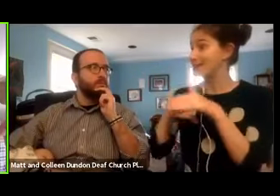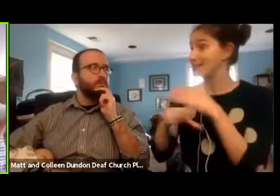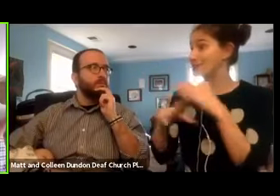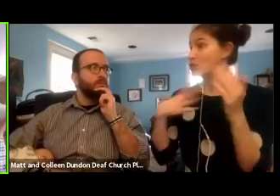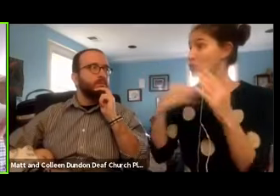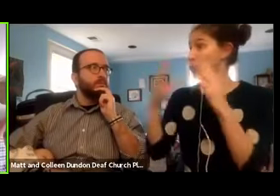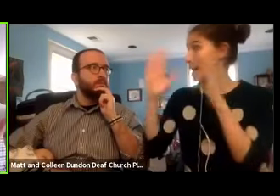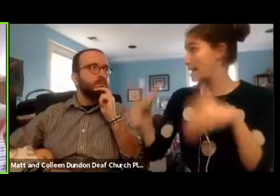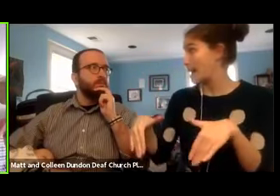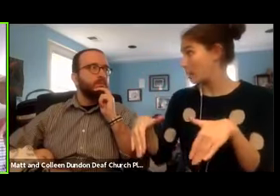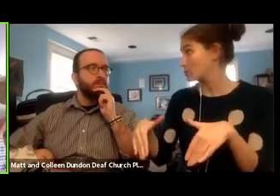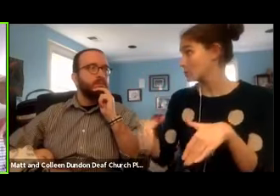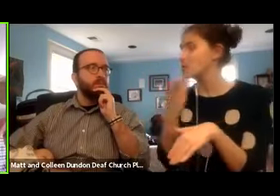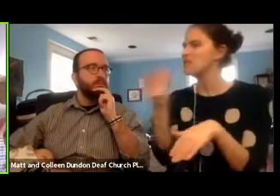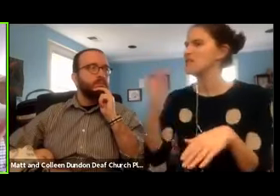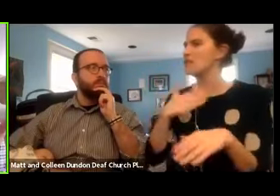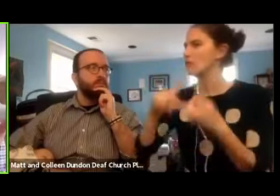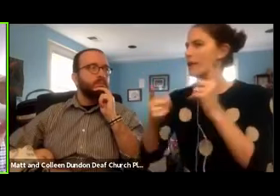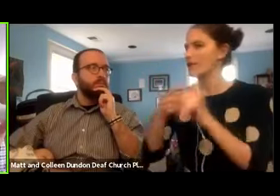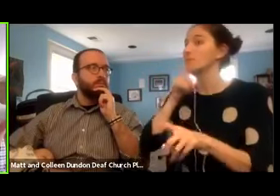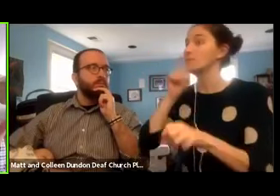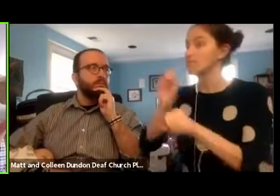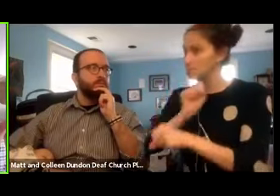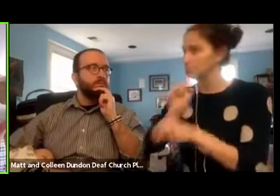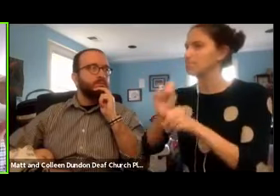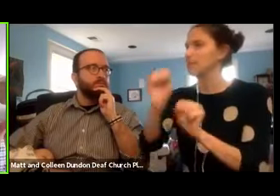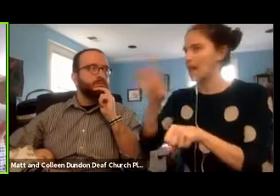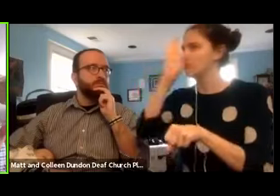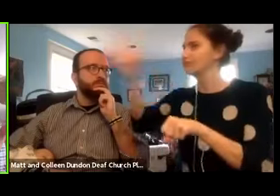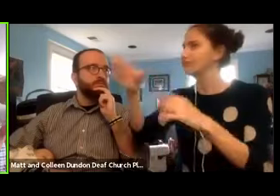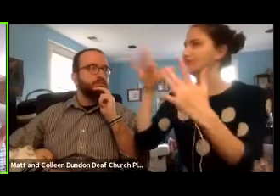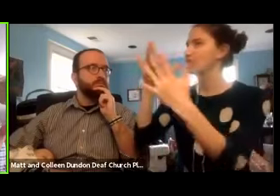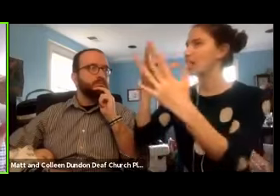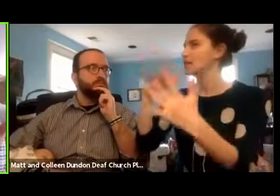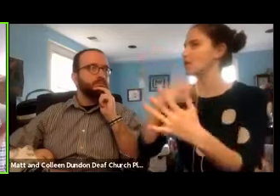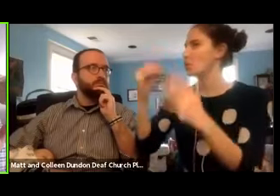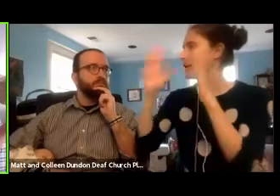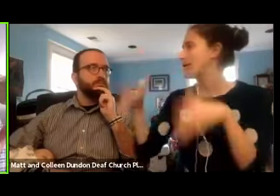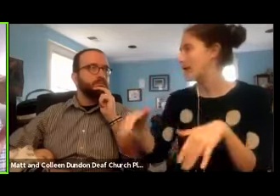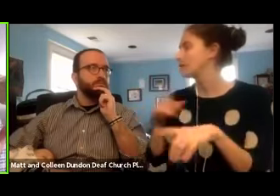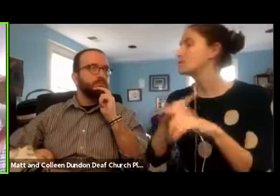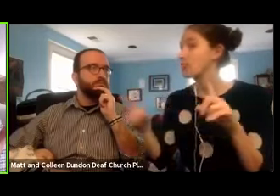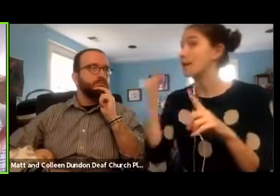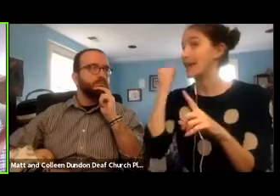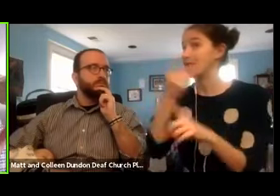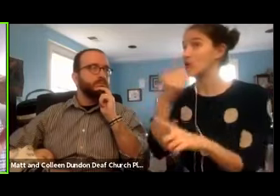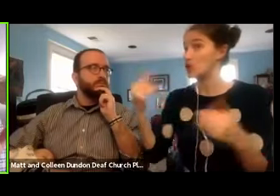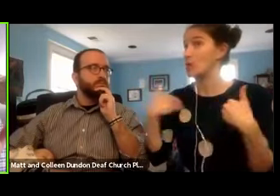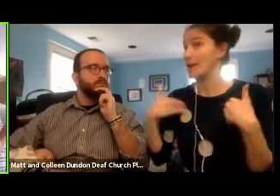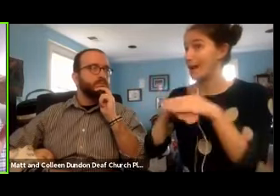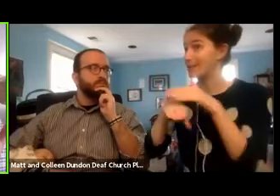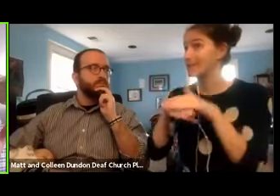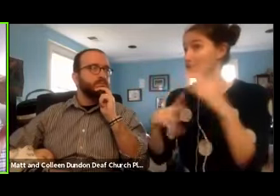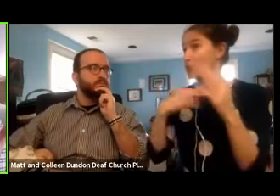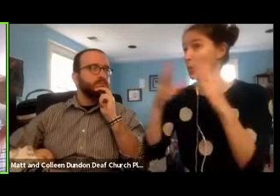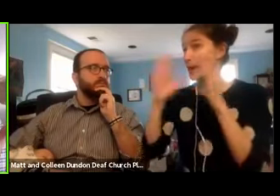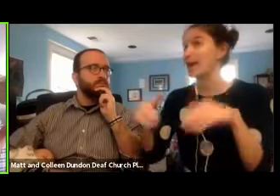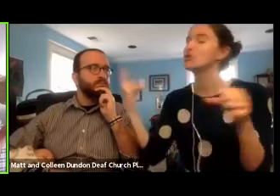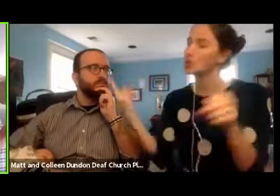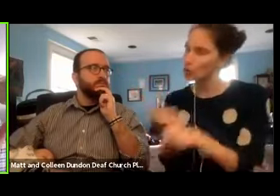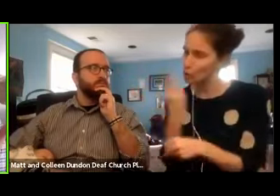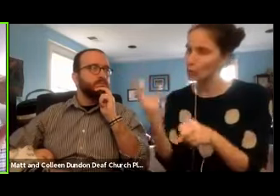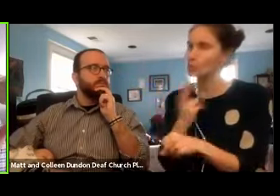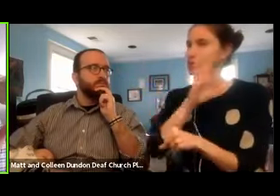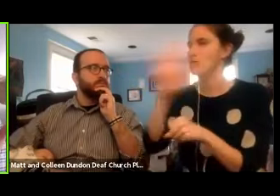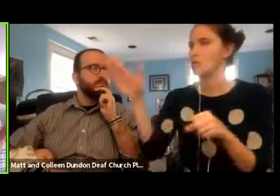and several of my friends do, but if you have access to the White House, use your influence to be able